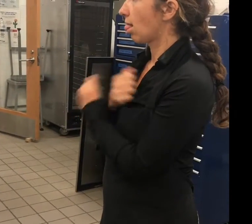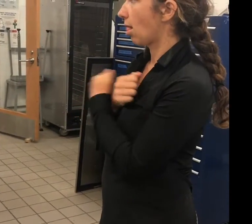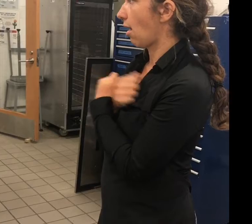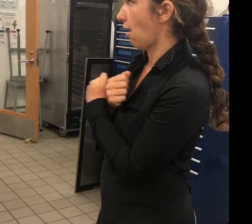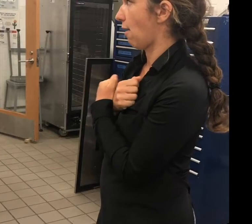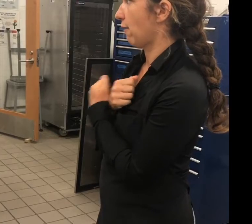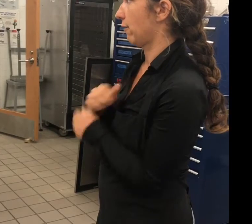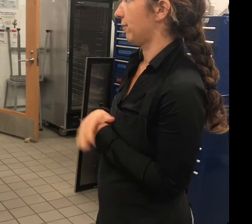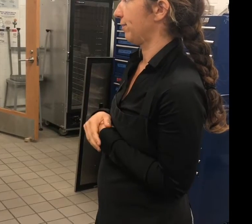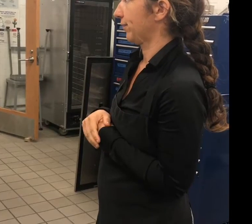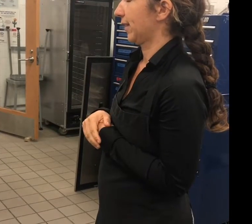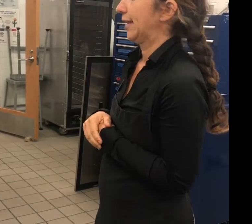All right. Back to work.